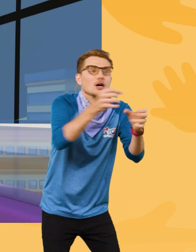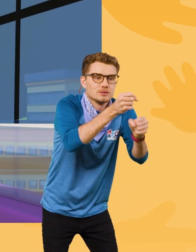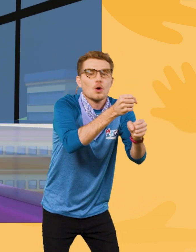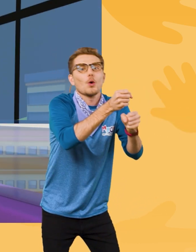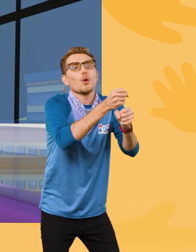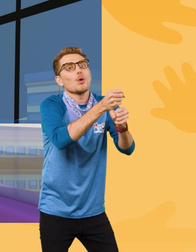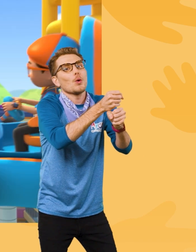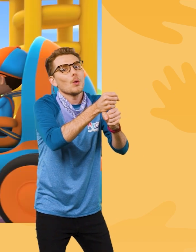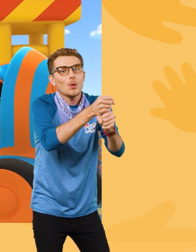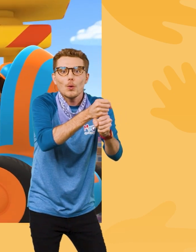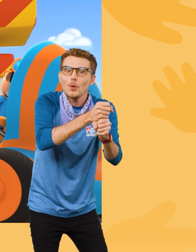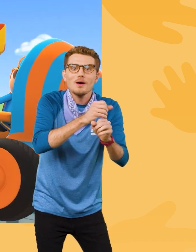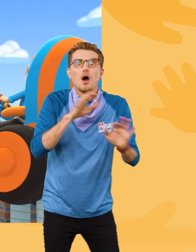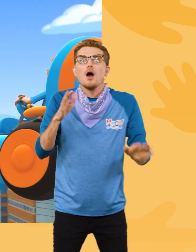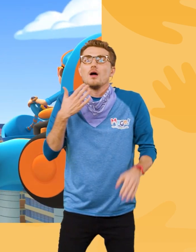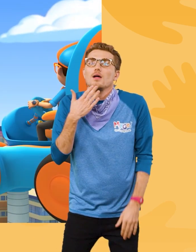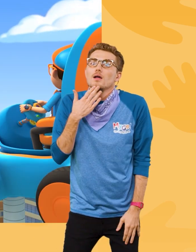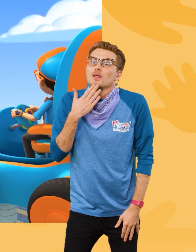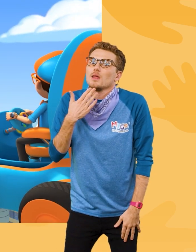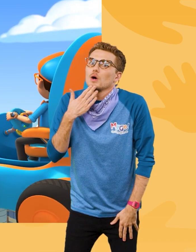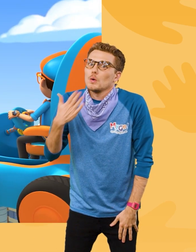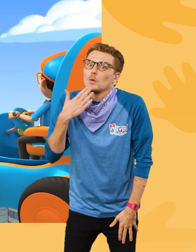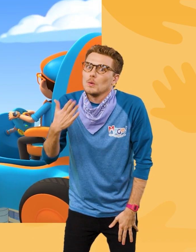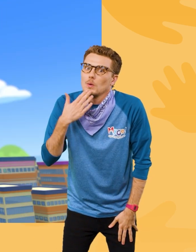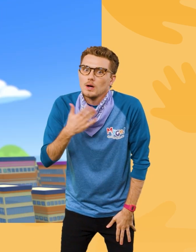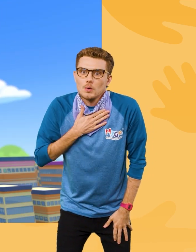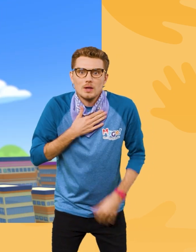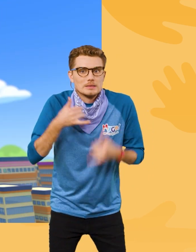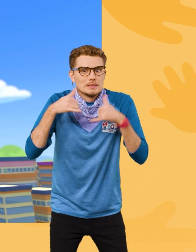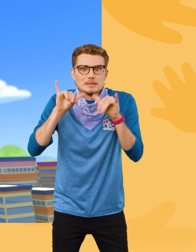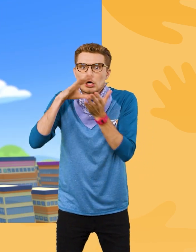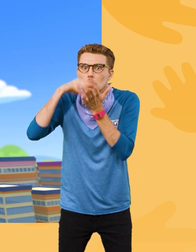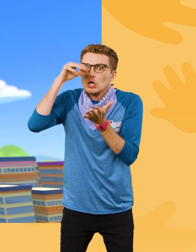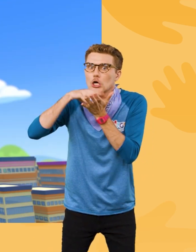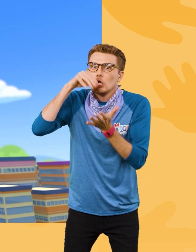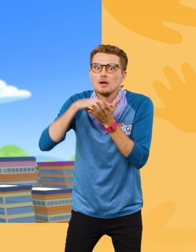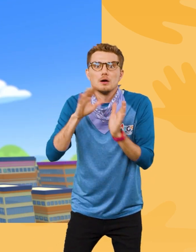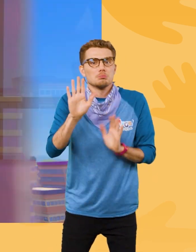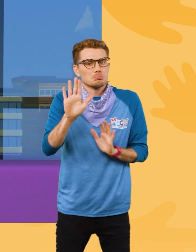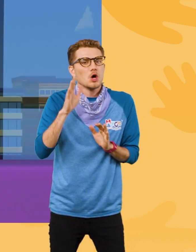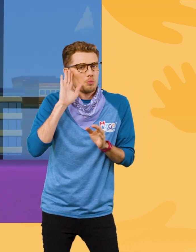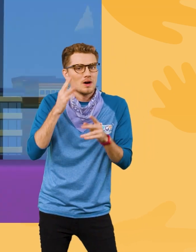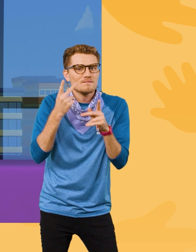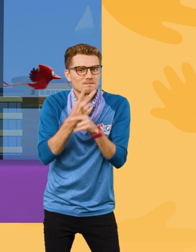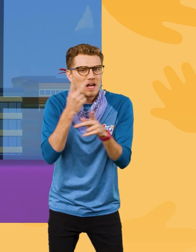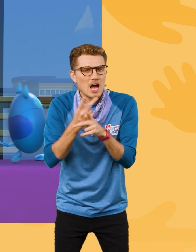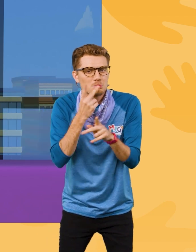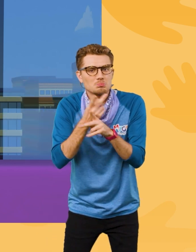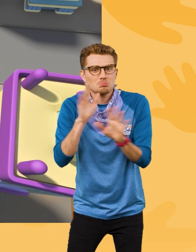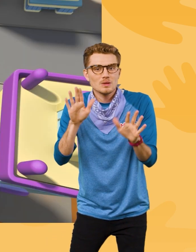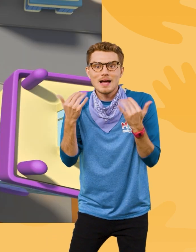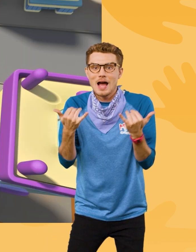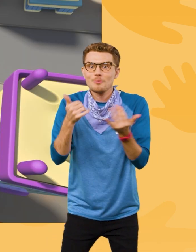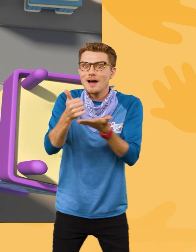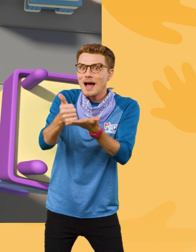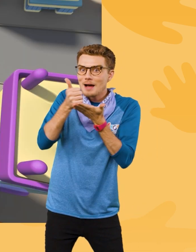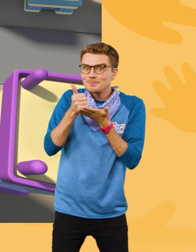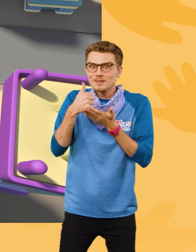Gotcha! Thanks, Blippi! I'm still learning, but I'll figure this out! Now you can help me with the roof!